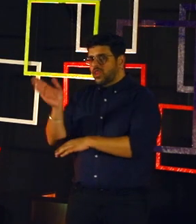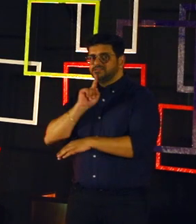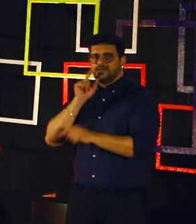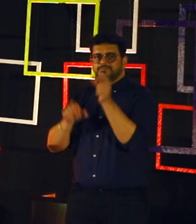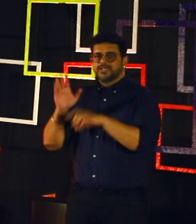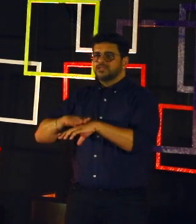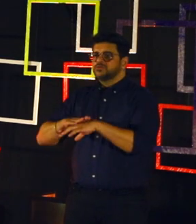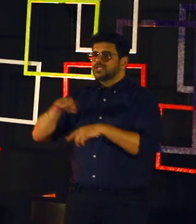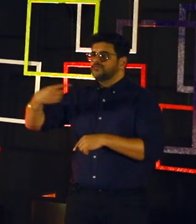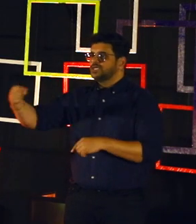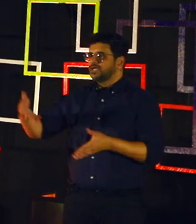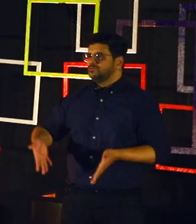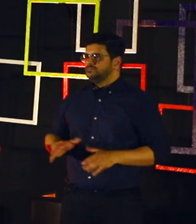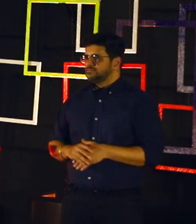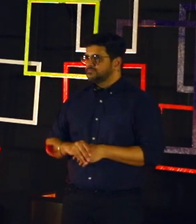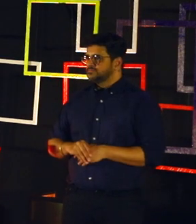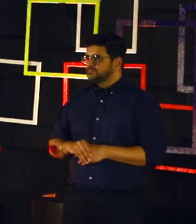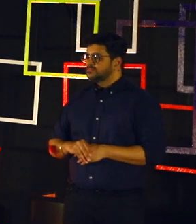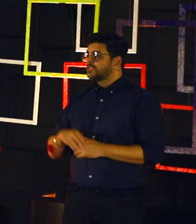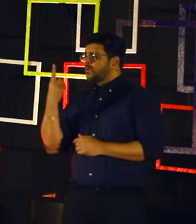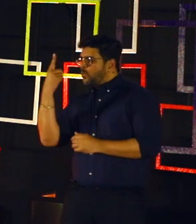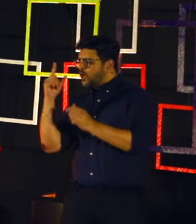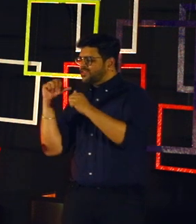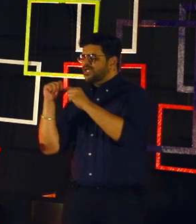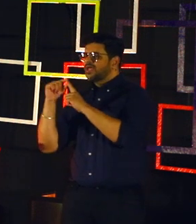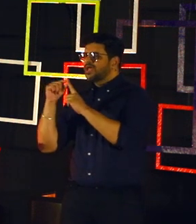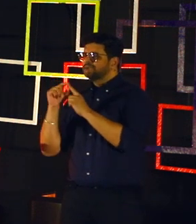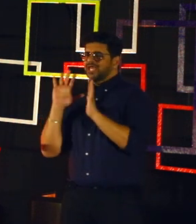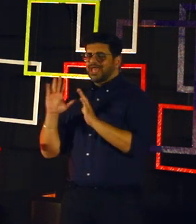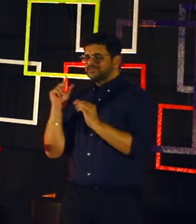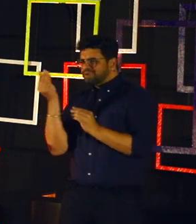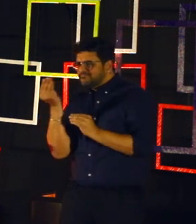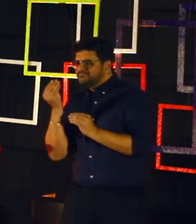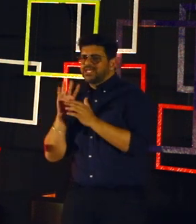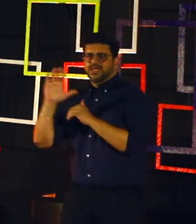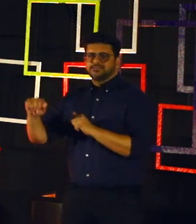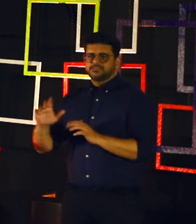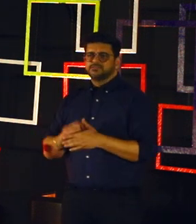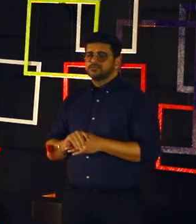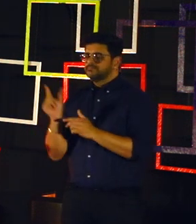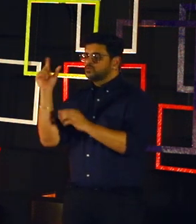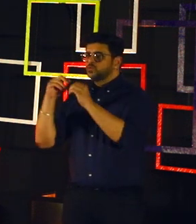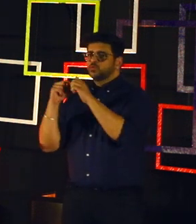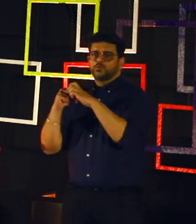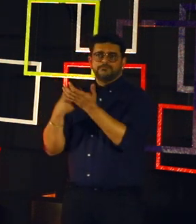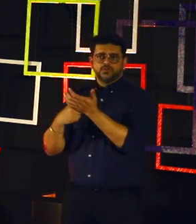Now, this is what all deaf people experience every single day. Yes, there's one app called Uber, which is giving a little bit of access.